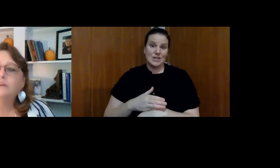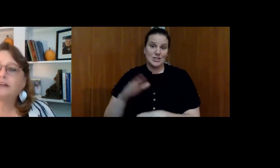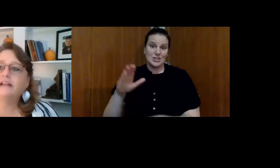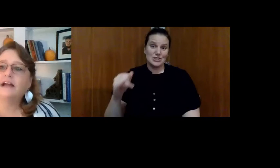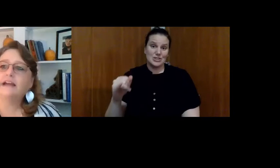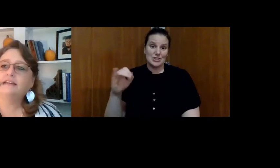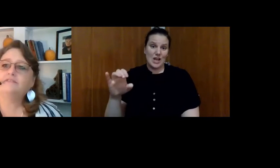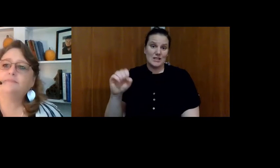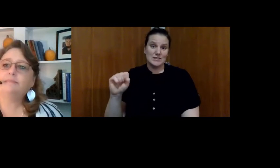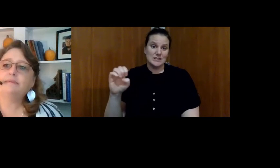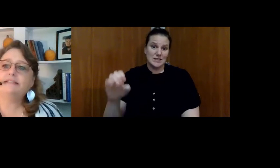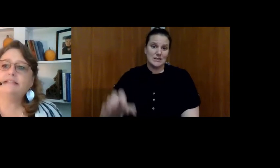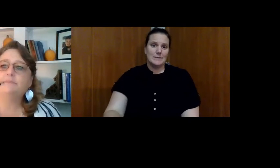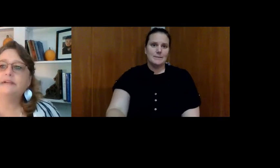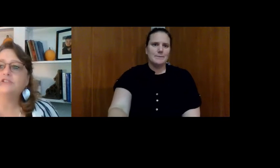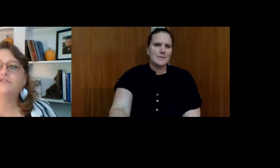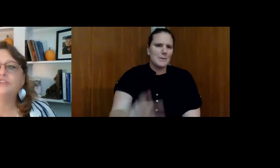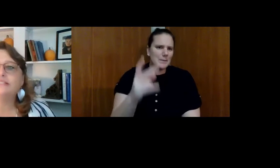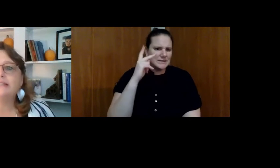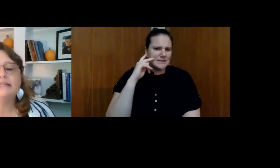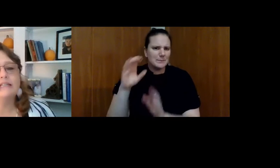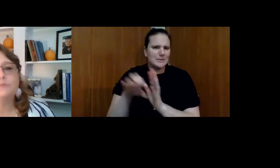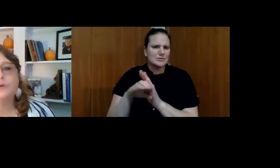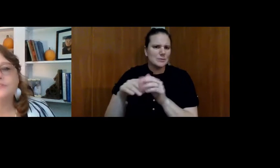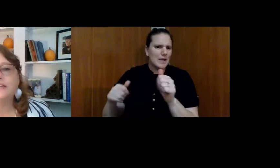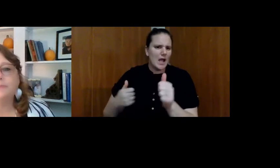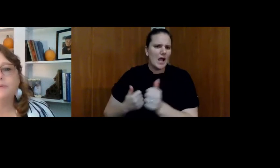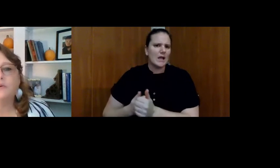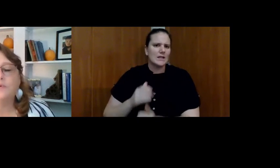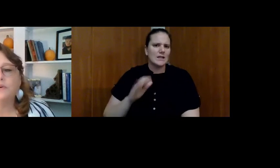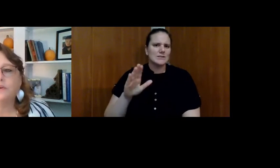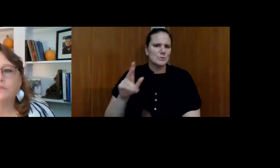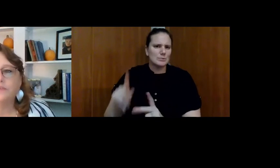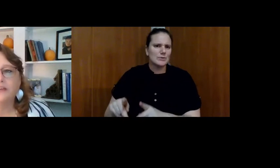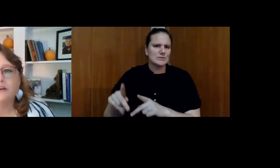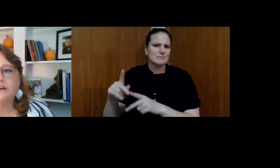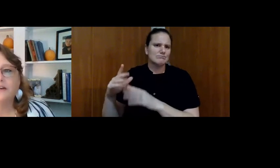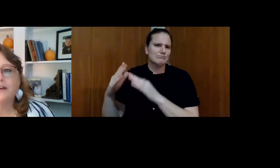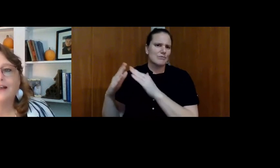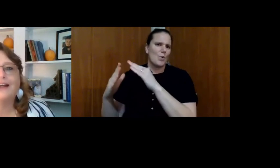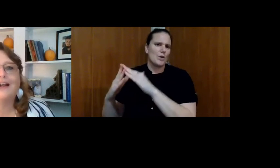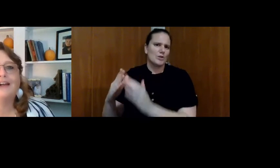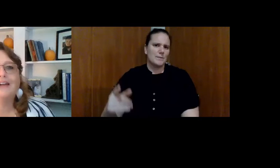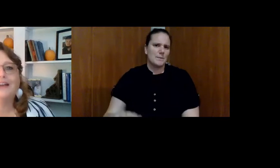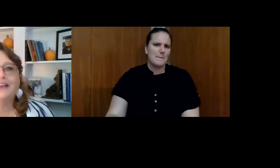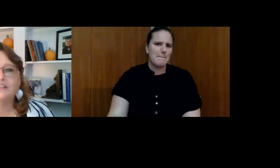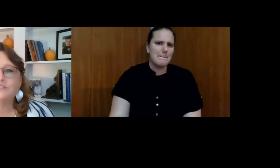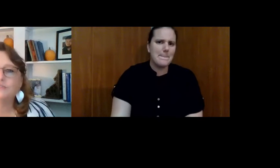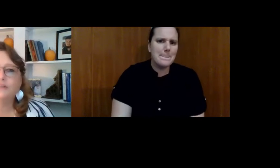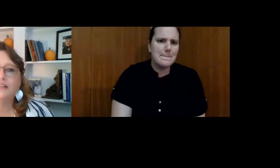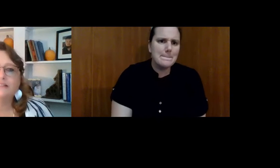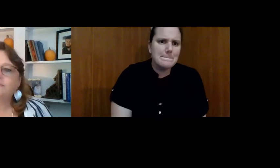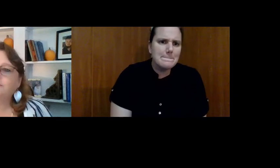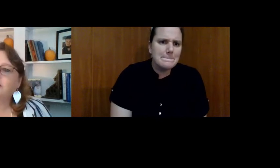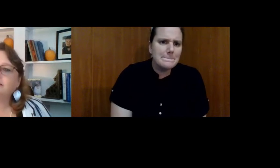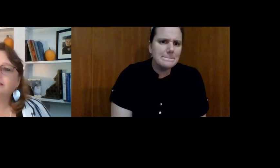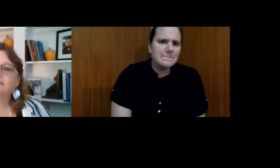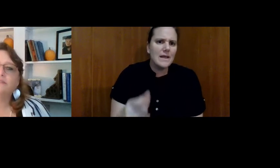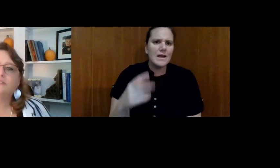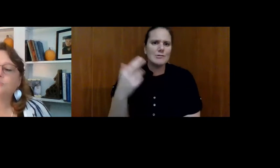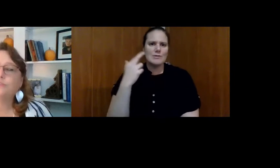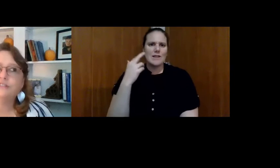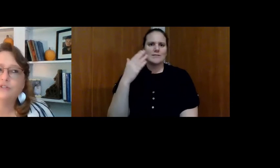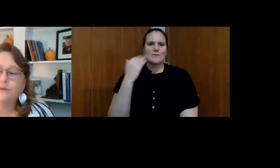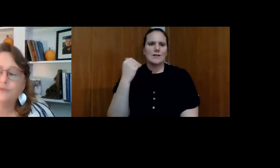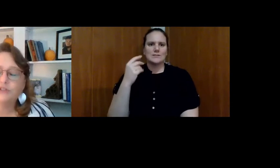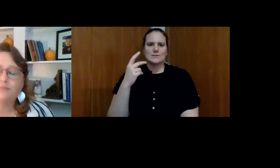Well, you can kind of maybe see a picture of Jesse and his person up in the corner over there. And I just realized I forgot to